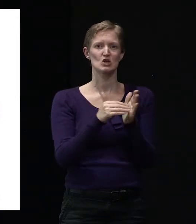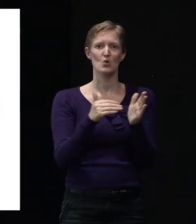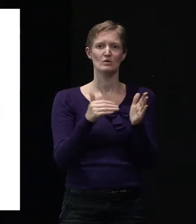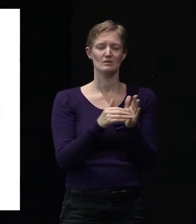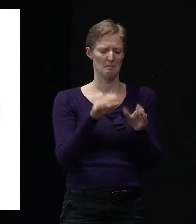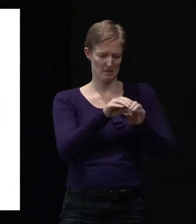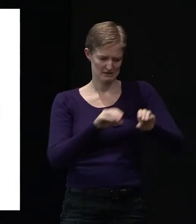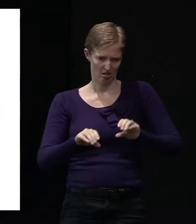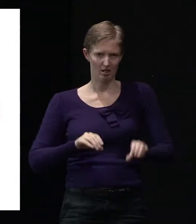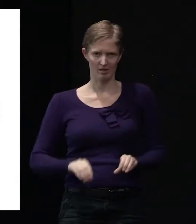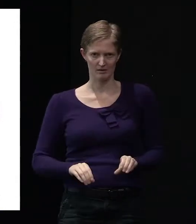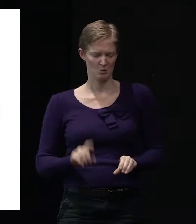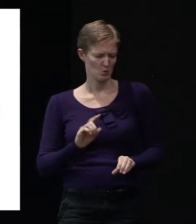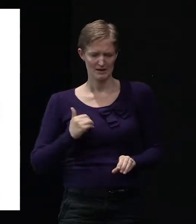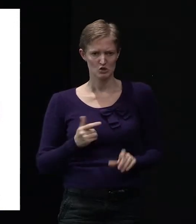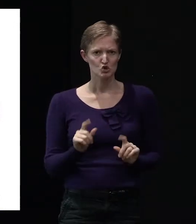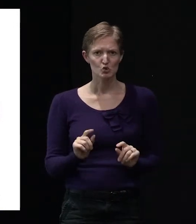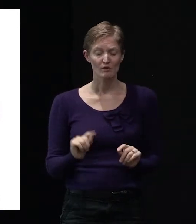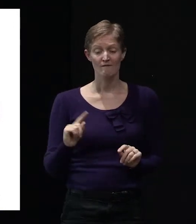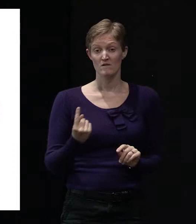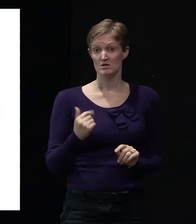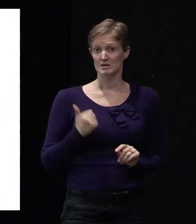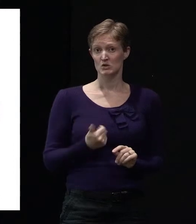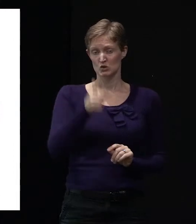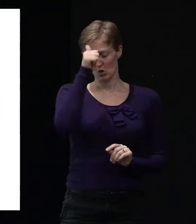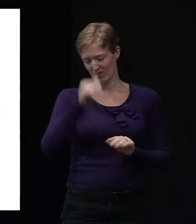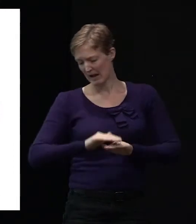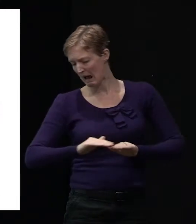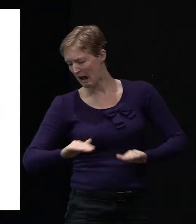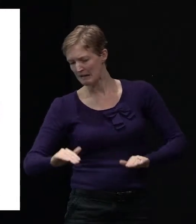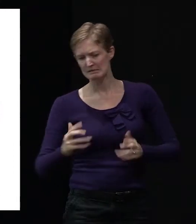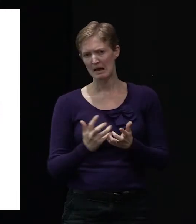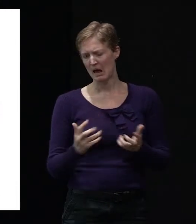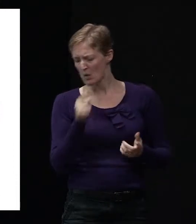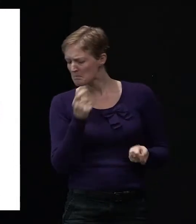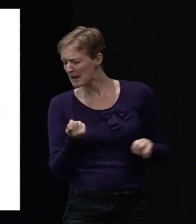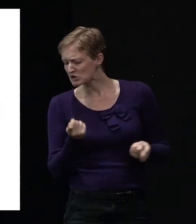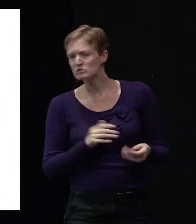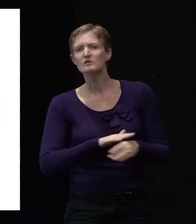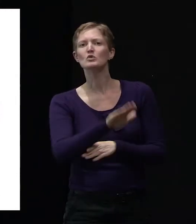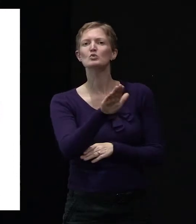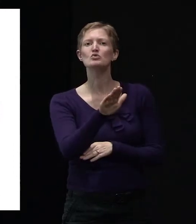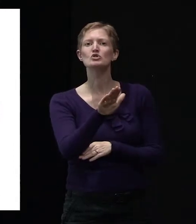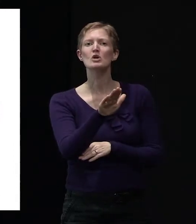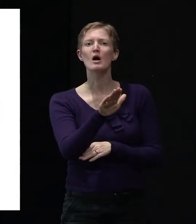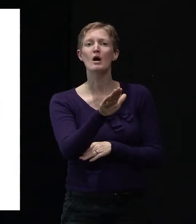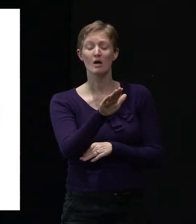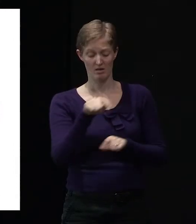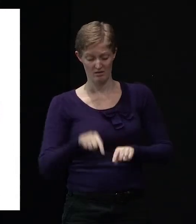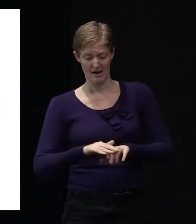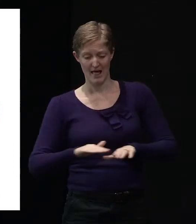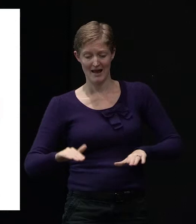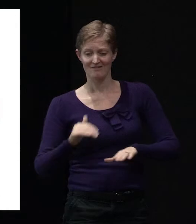Well first of all, there's understanding of the land, the future land and performance and how that will impact on the kind of